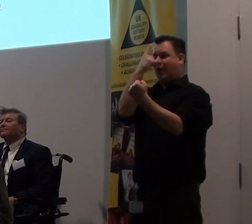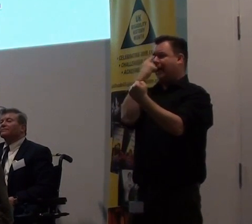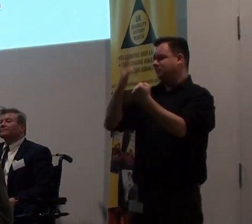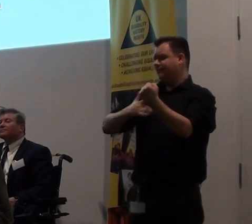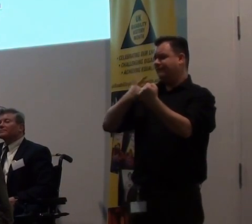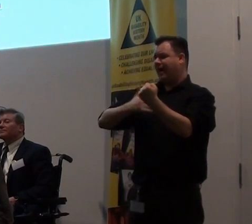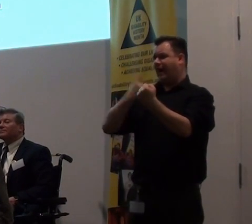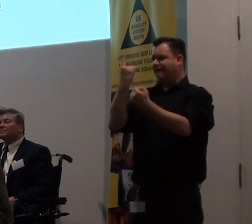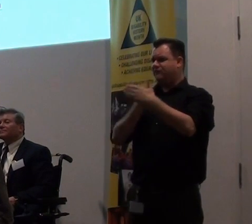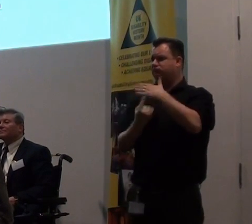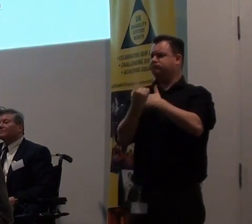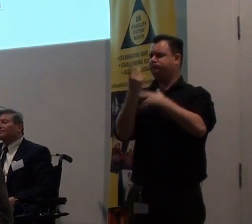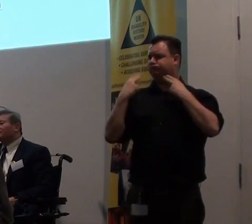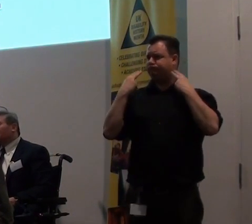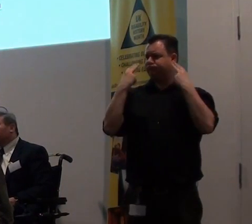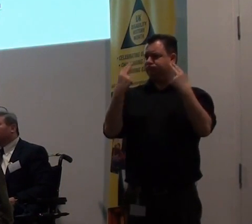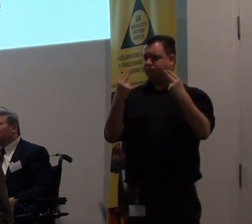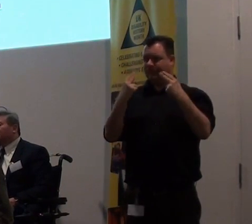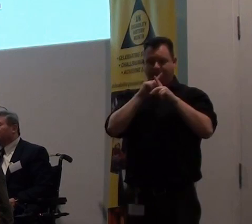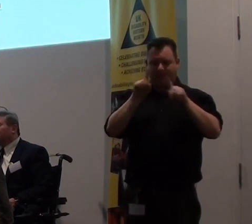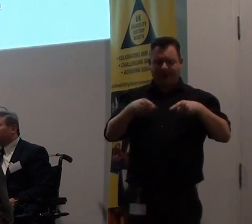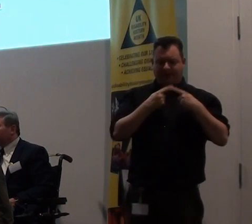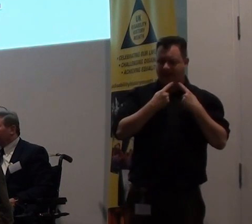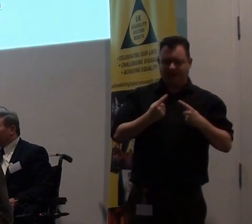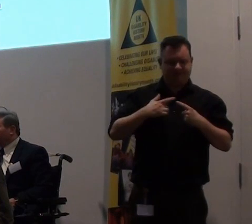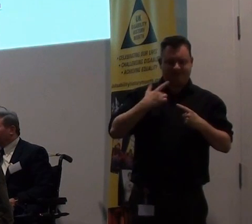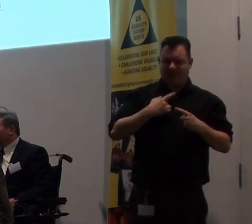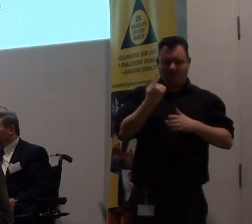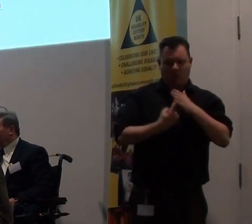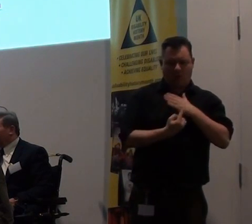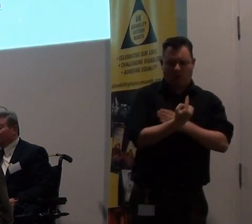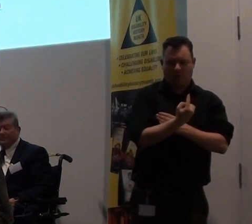own. We can't survive on our own, as none of us can.